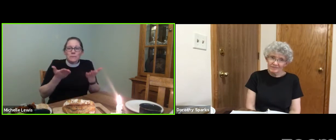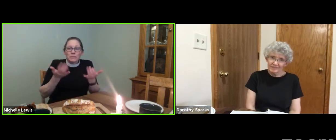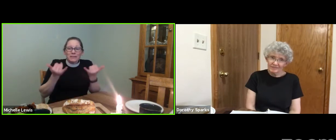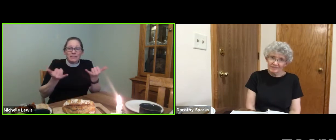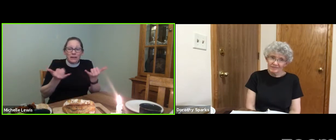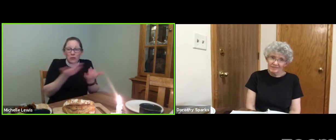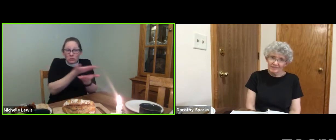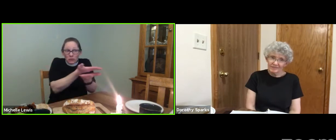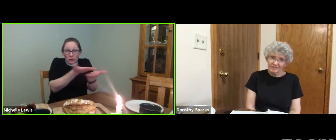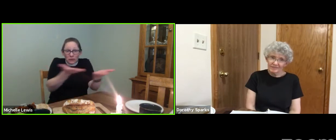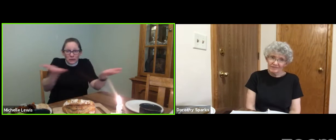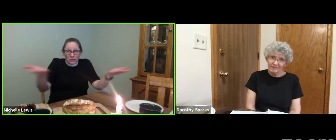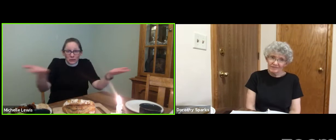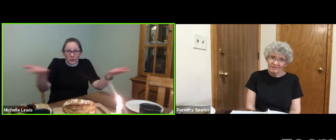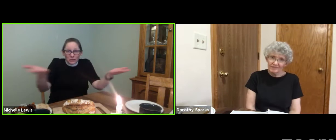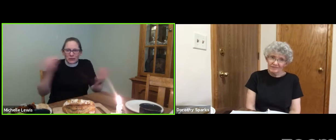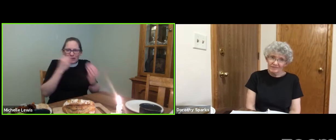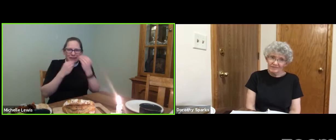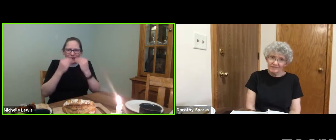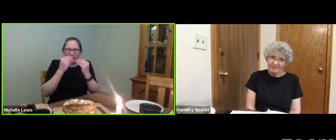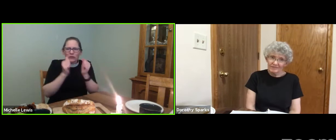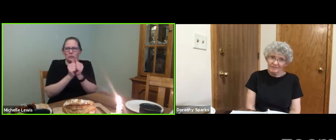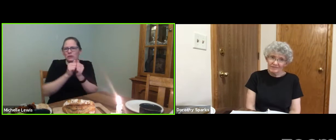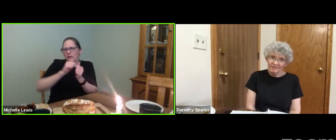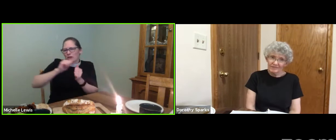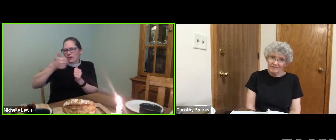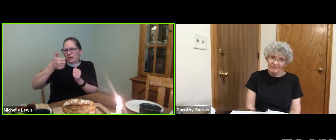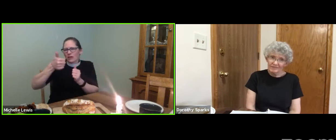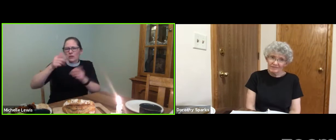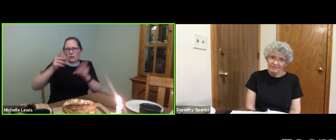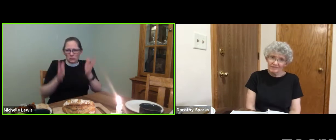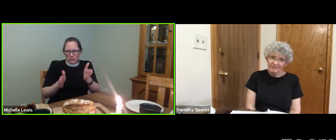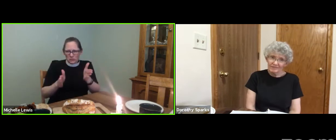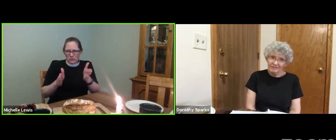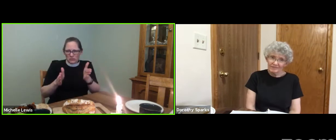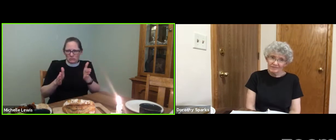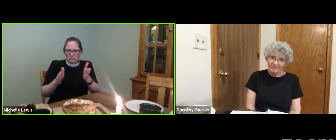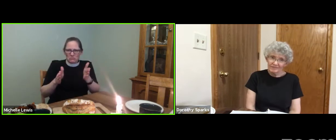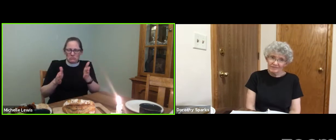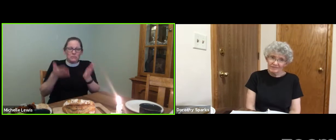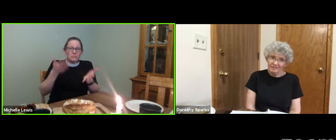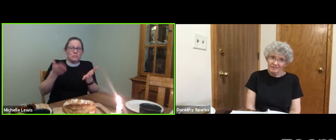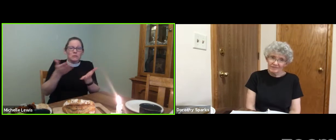So, perhaps you are fortunate enough to have other people with you.